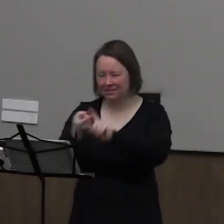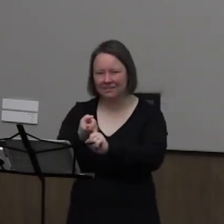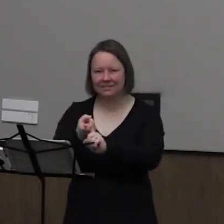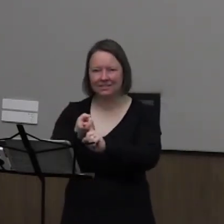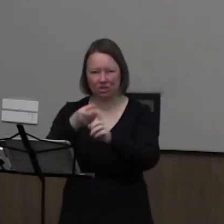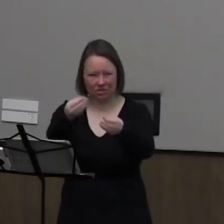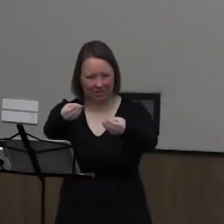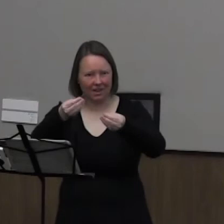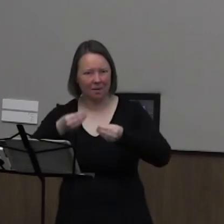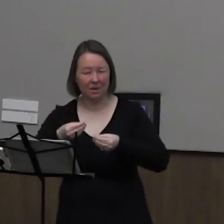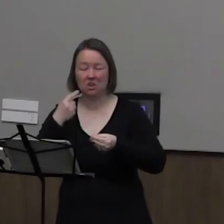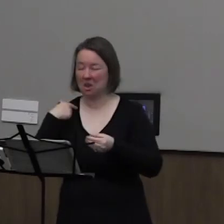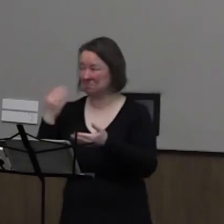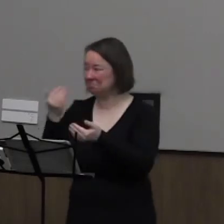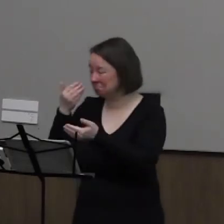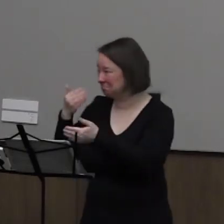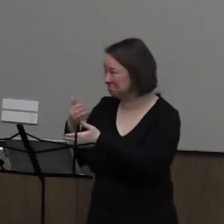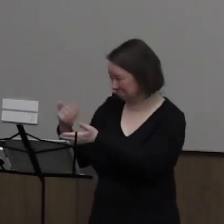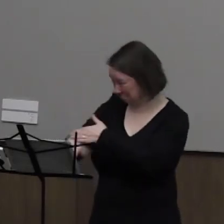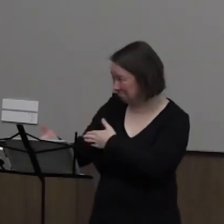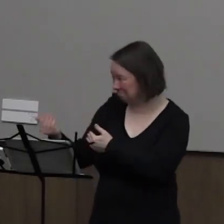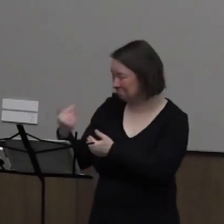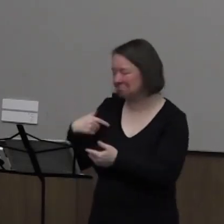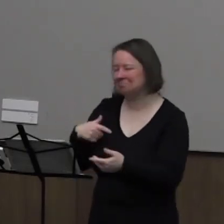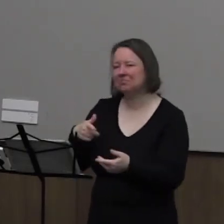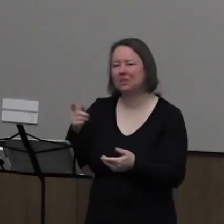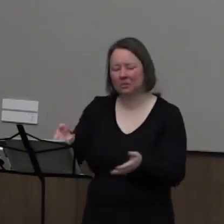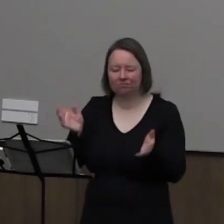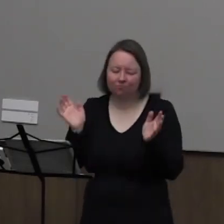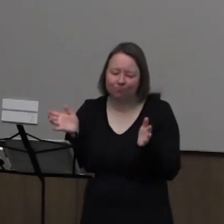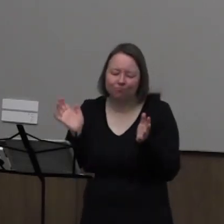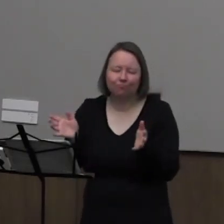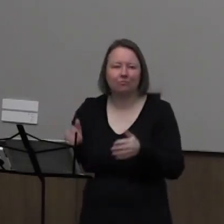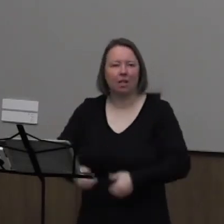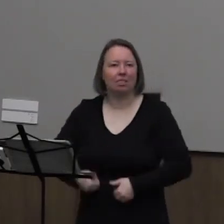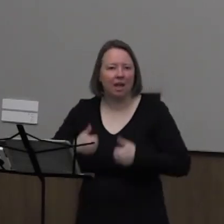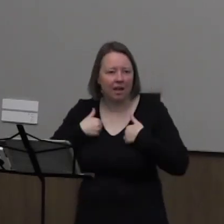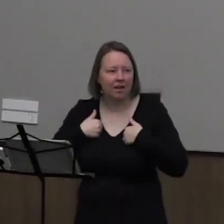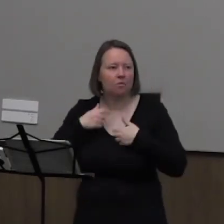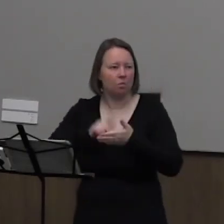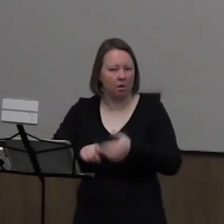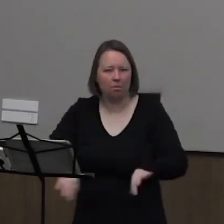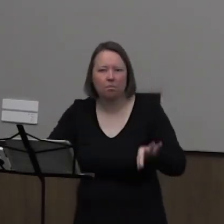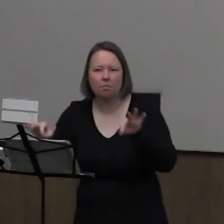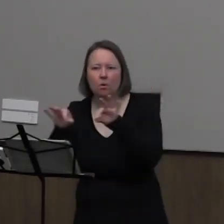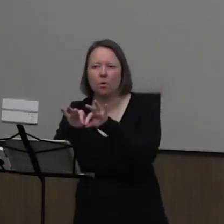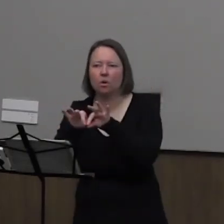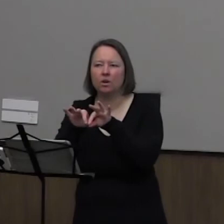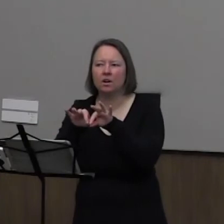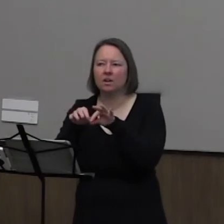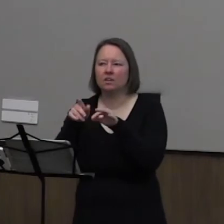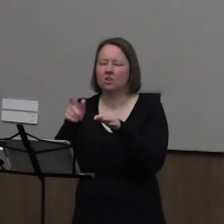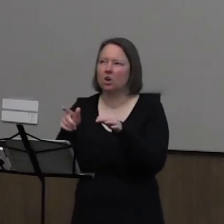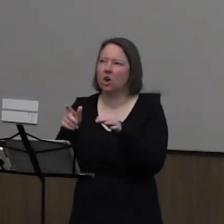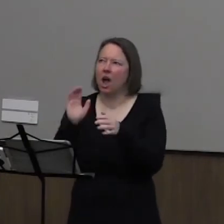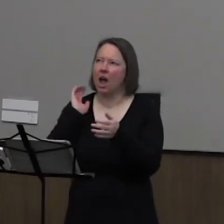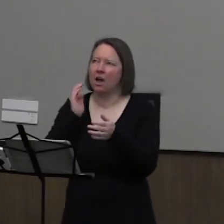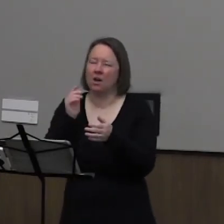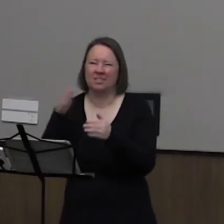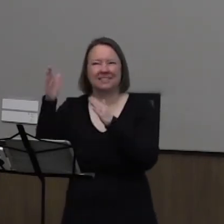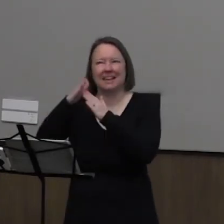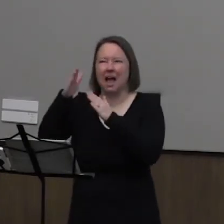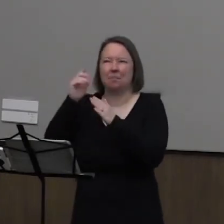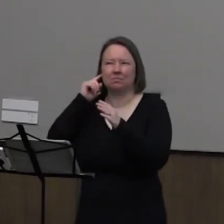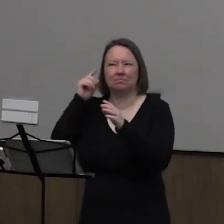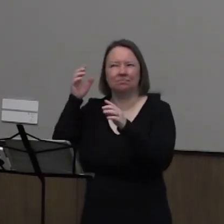I invited her in and we spoke for quite a while about life and what mattered and what went to the top of our life pyramids.